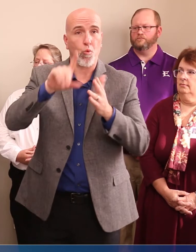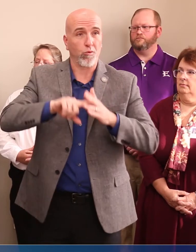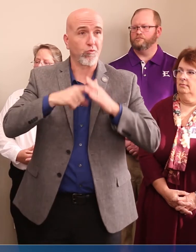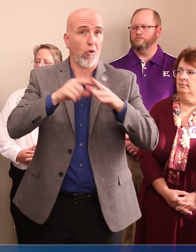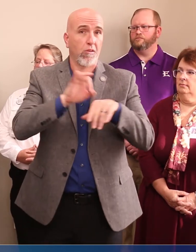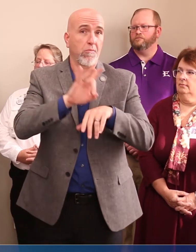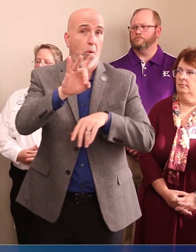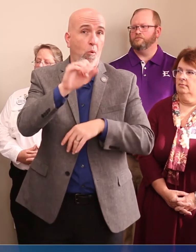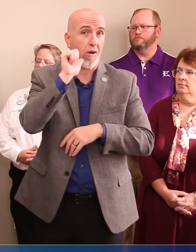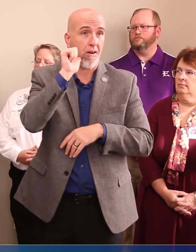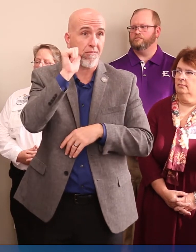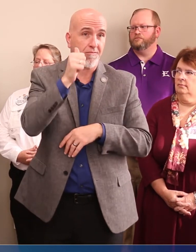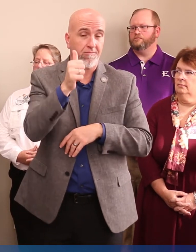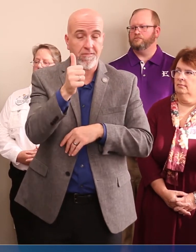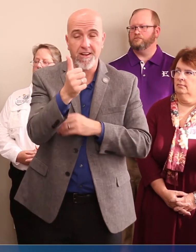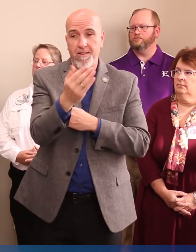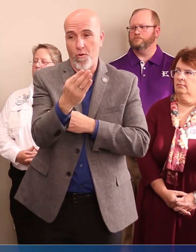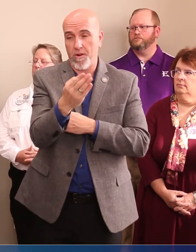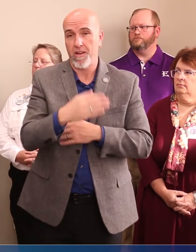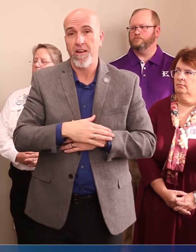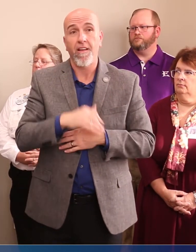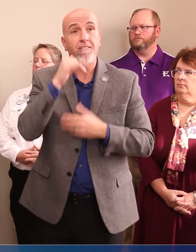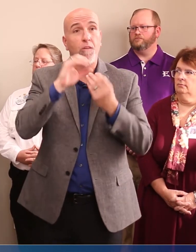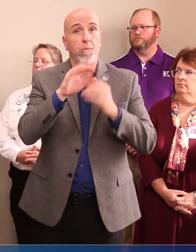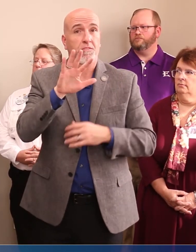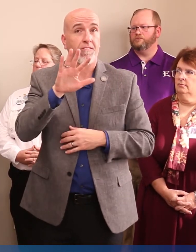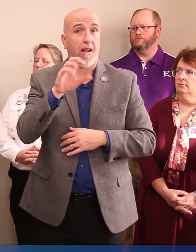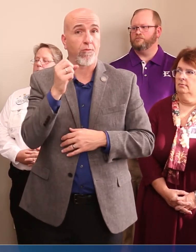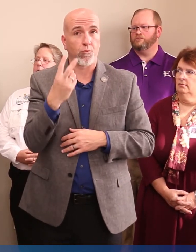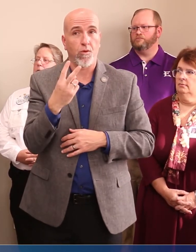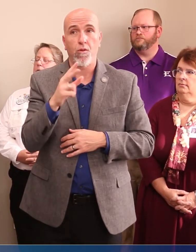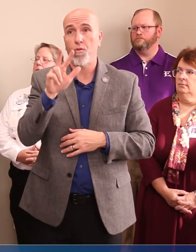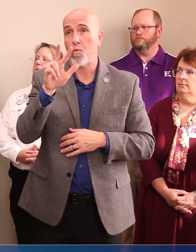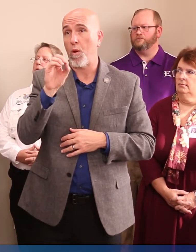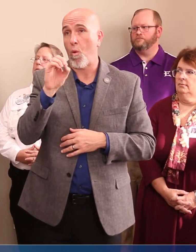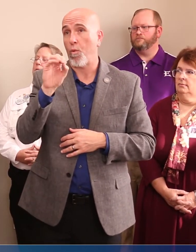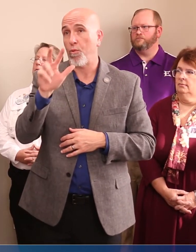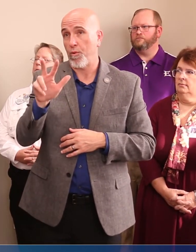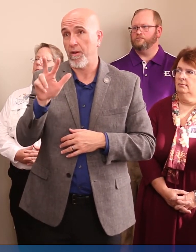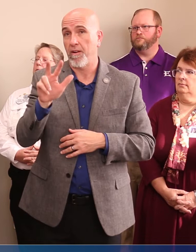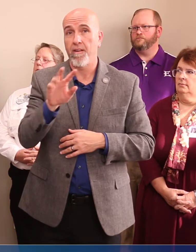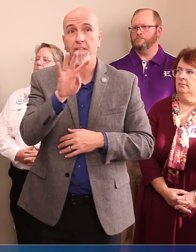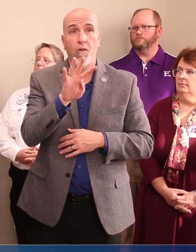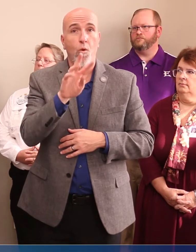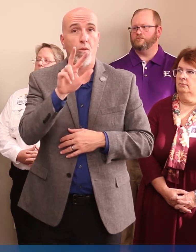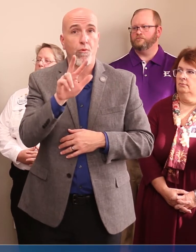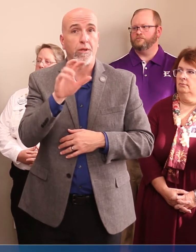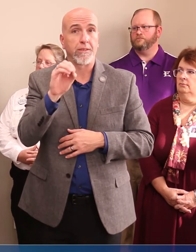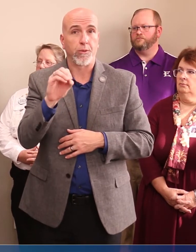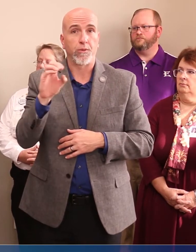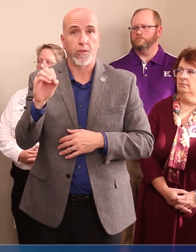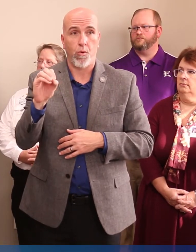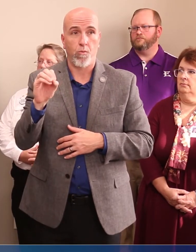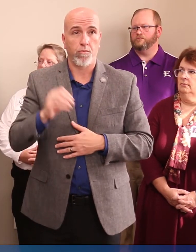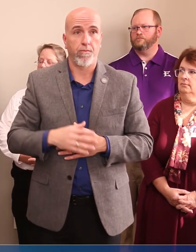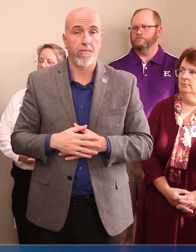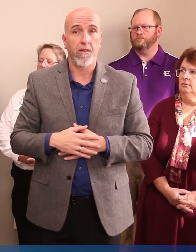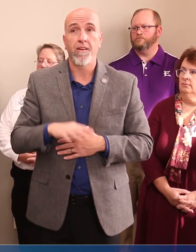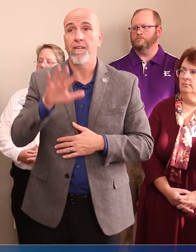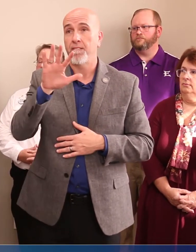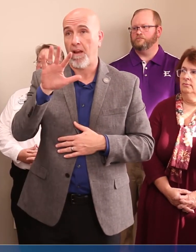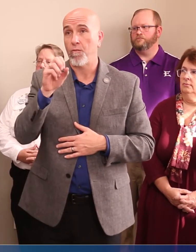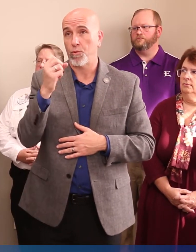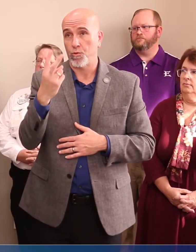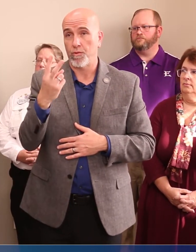tomorrow morning at eight. The phone number is this, 512-303-4300. That's